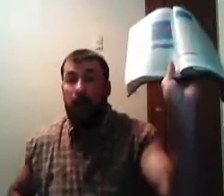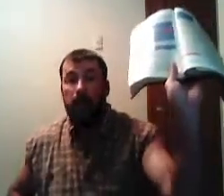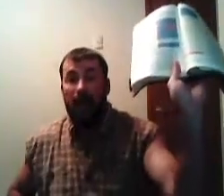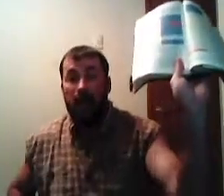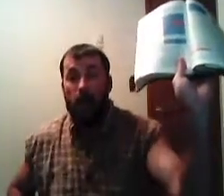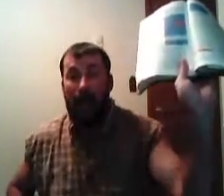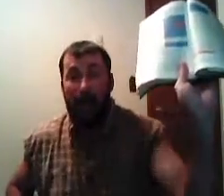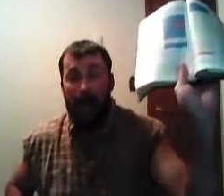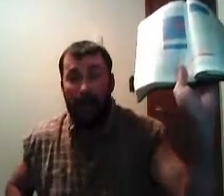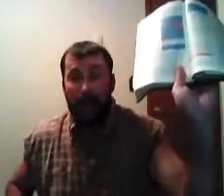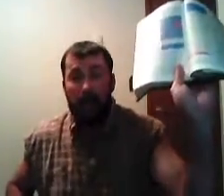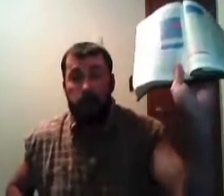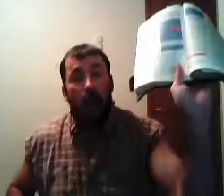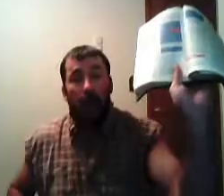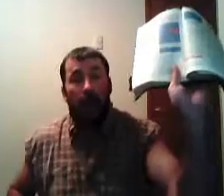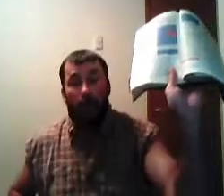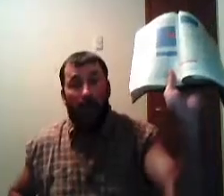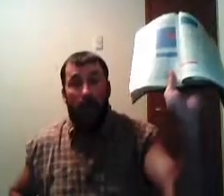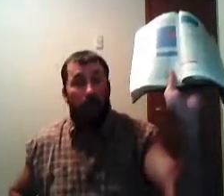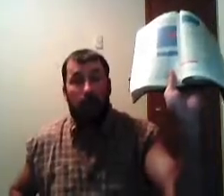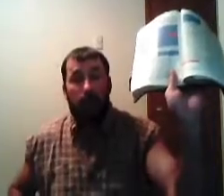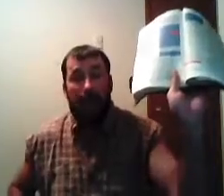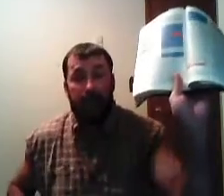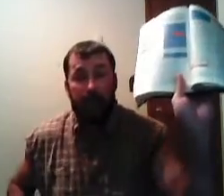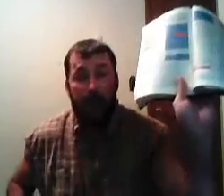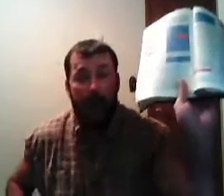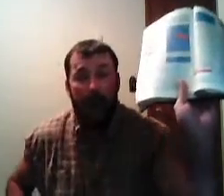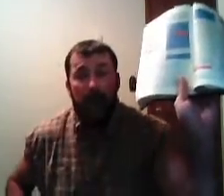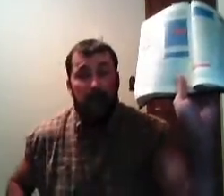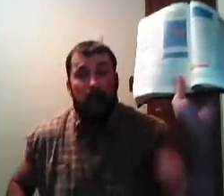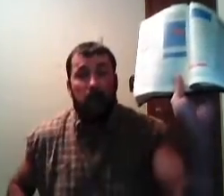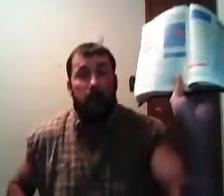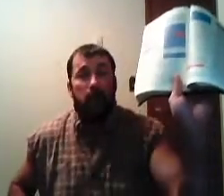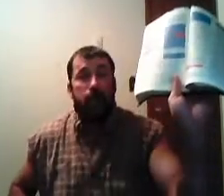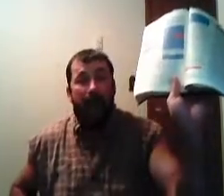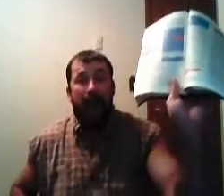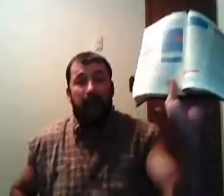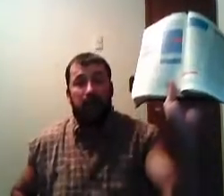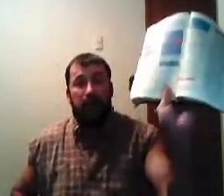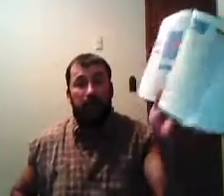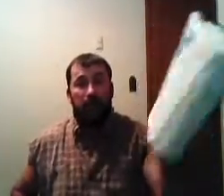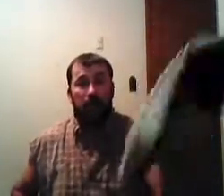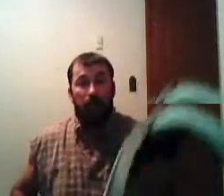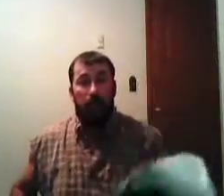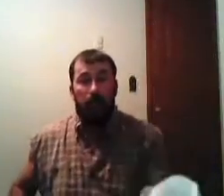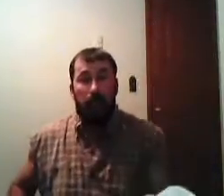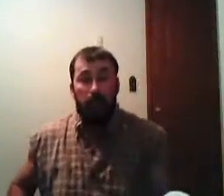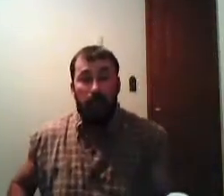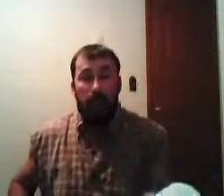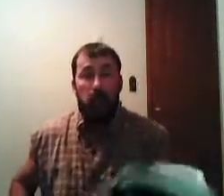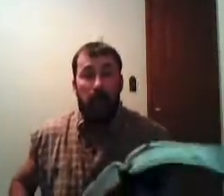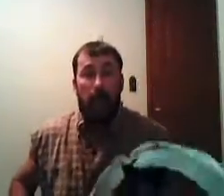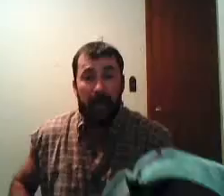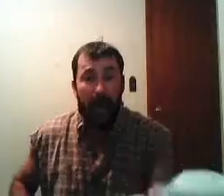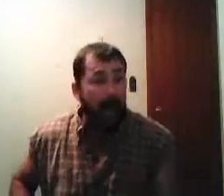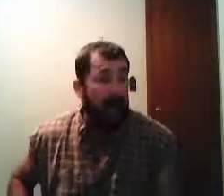that don't lie this word don't lie whether you like it or not it's gonna come to pass and there's coming a day